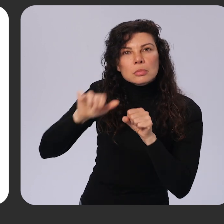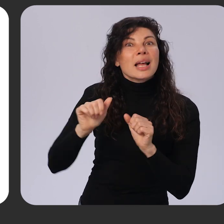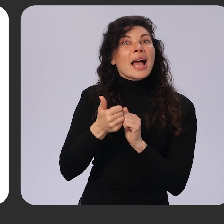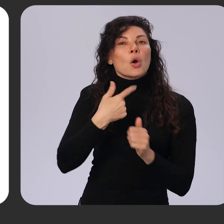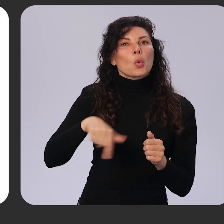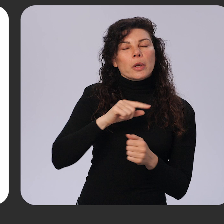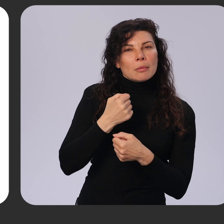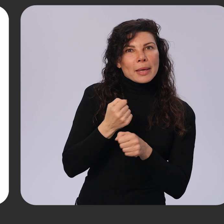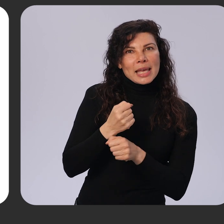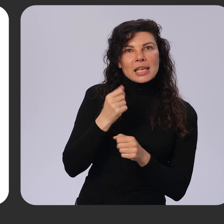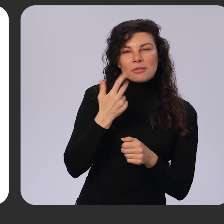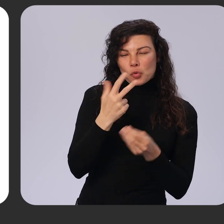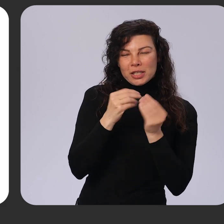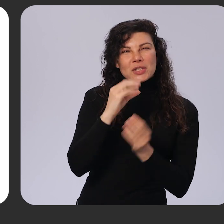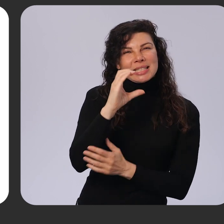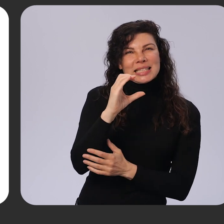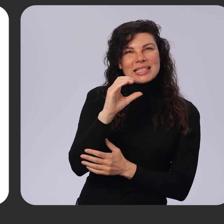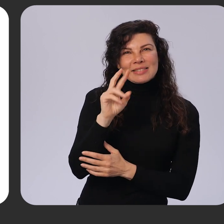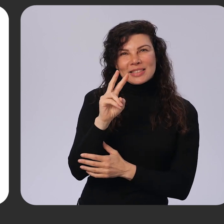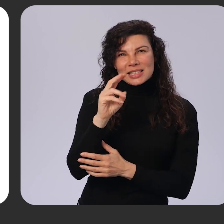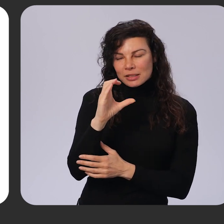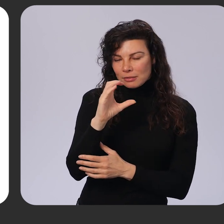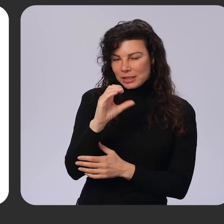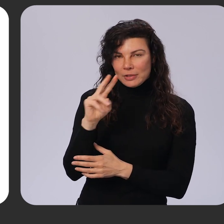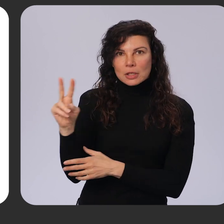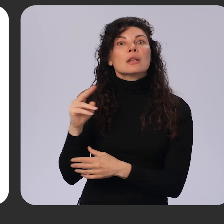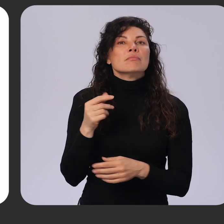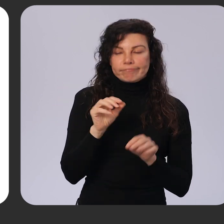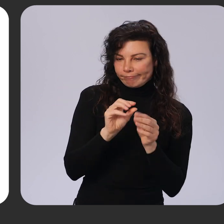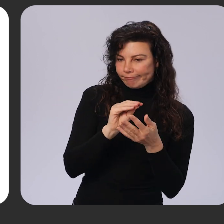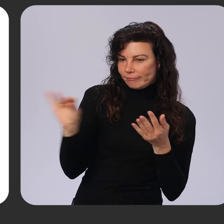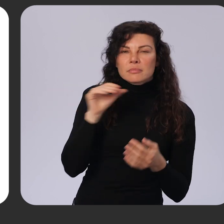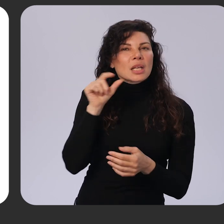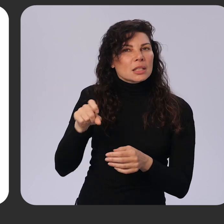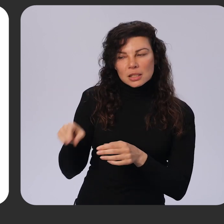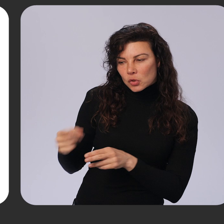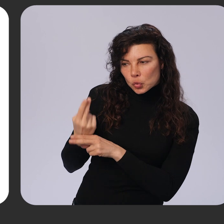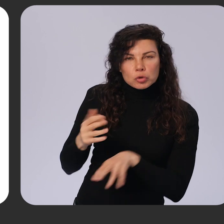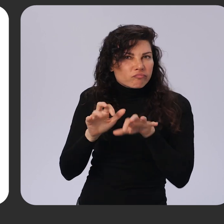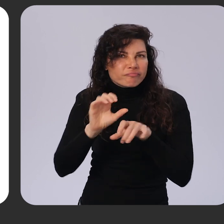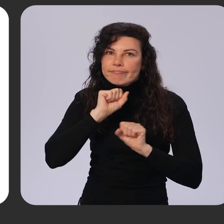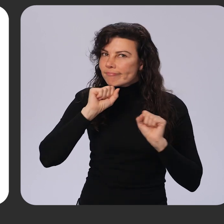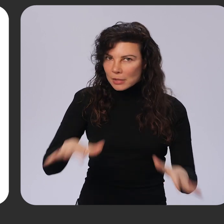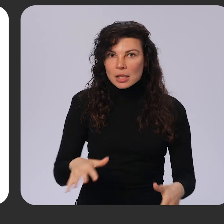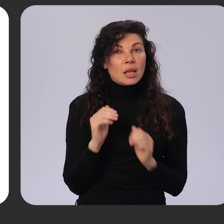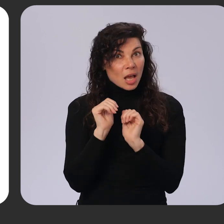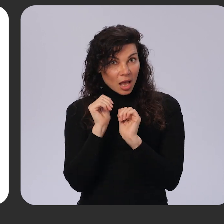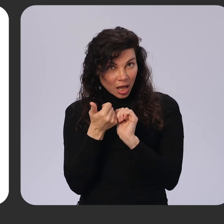to fill the checkout form without any user input. This is possible because whenever a Virtual Card